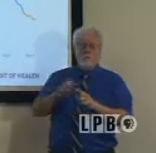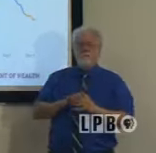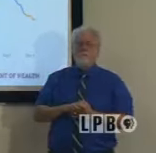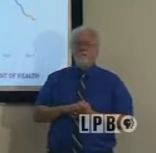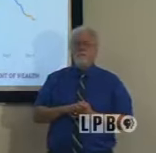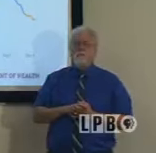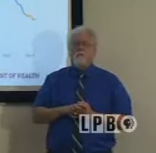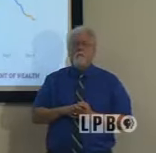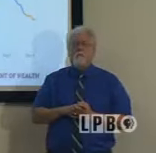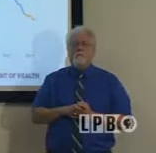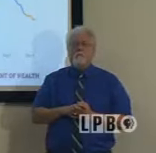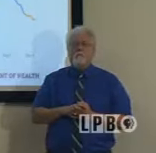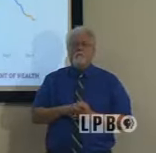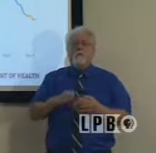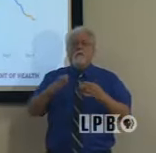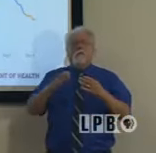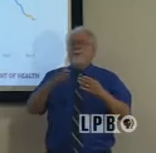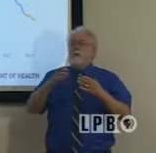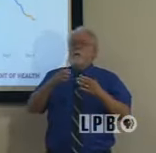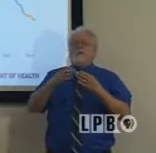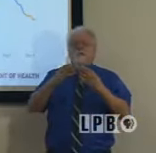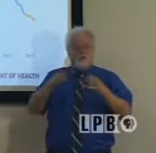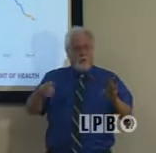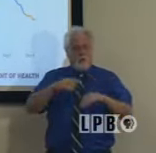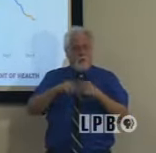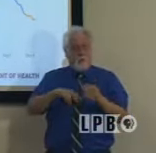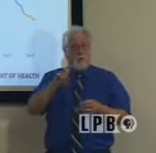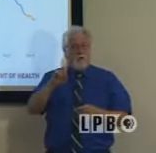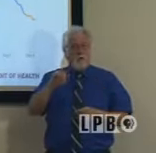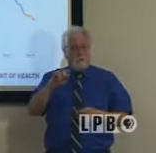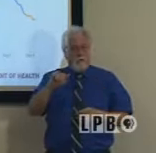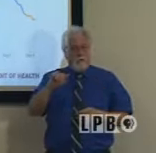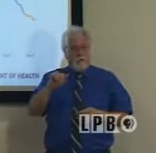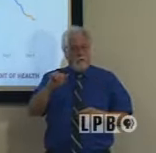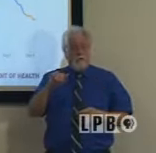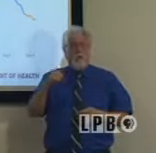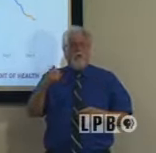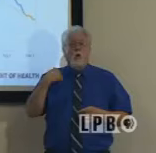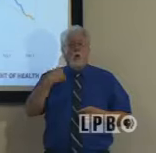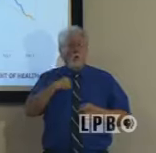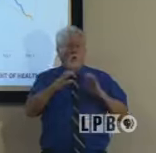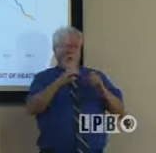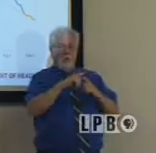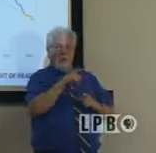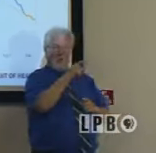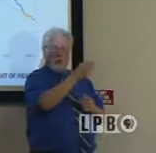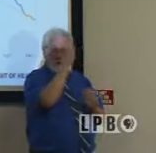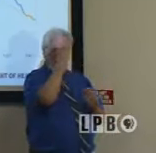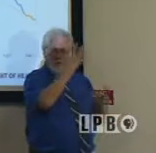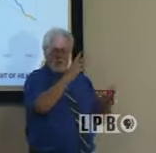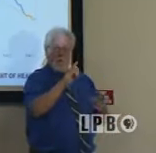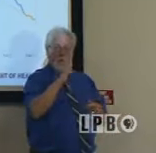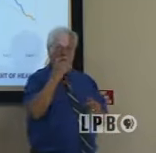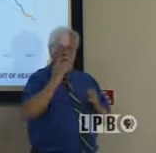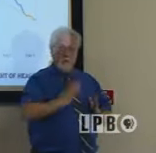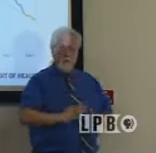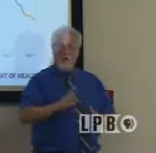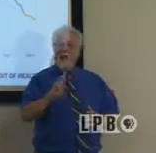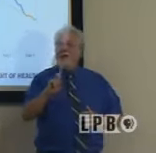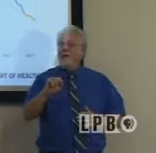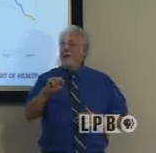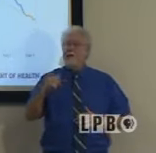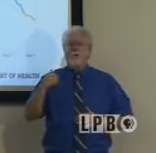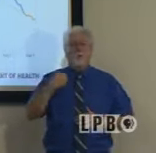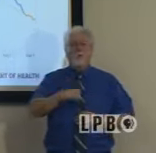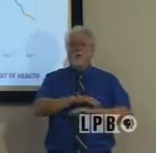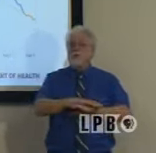in general about the data that we're seeing. What we communicated to the Governor and what the Governor talked about yesterday is the data that we don't see